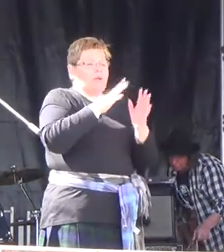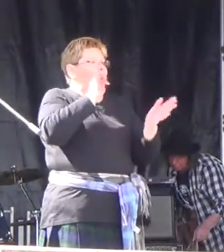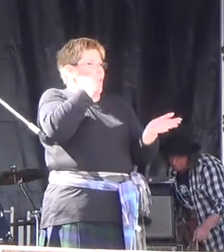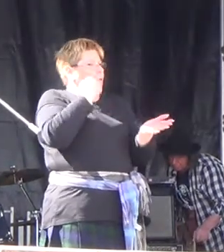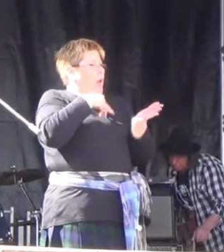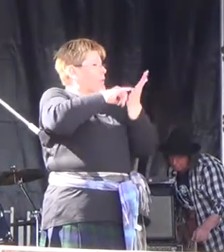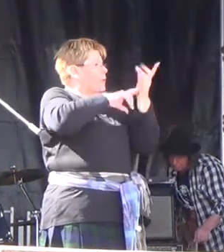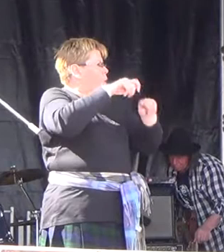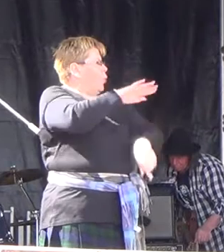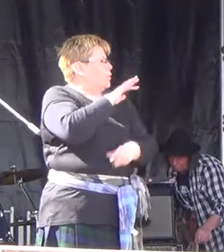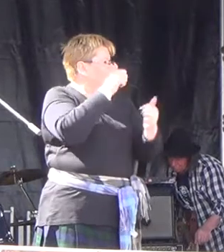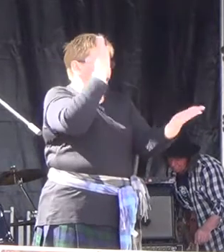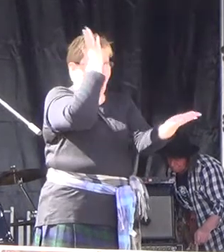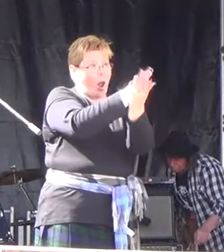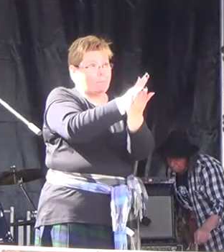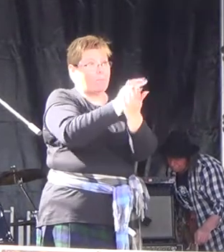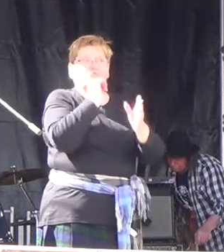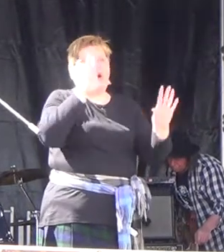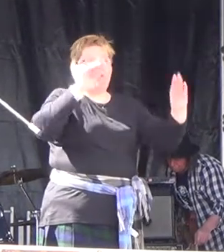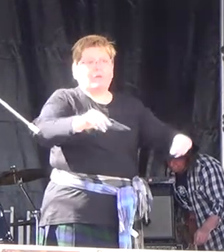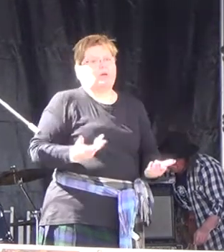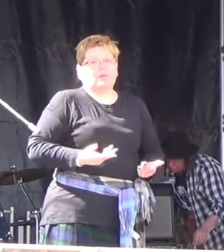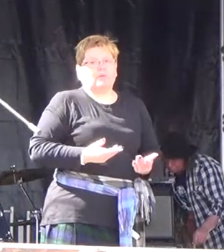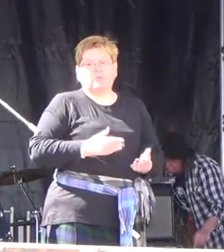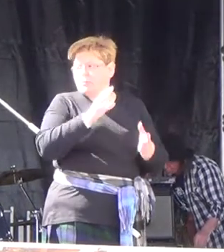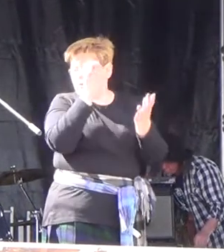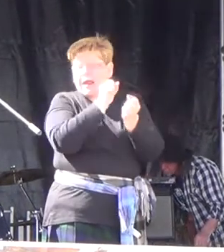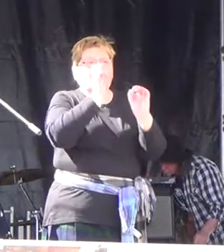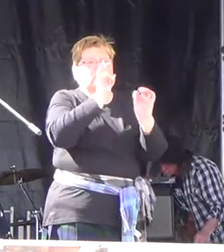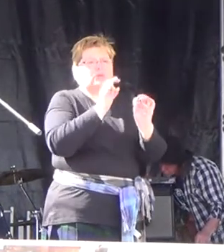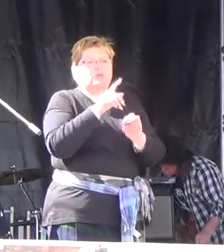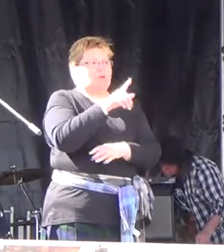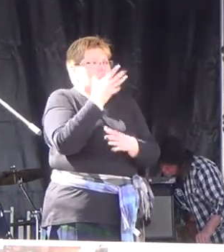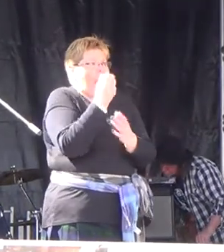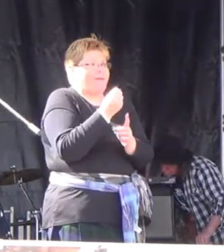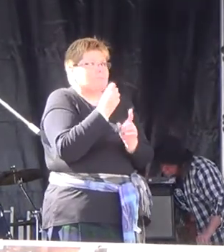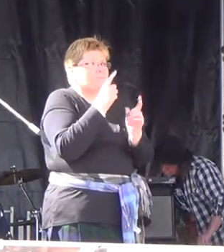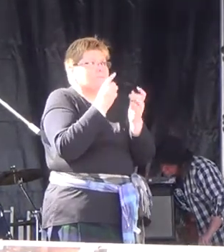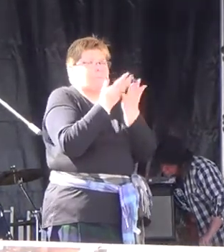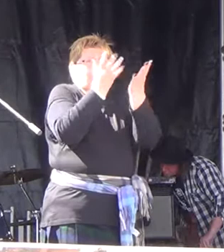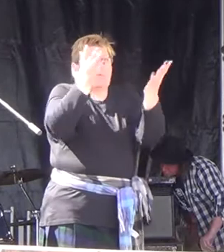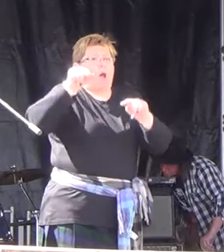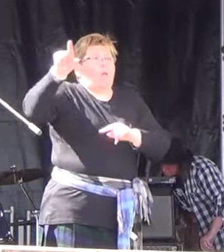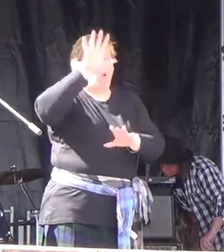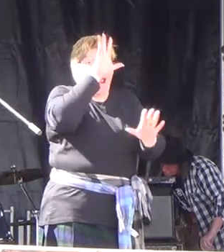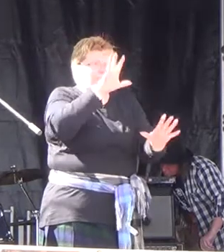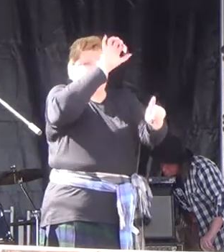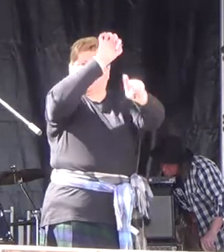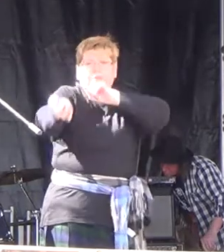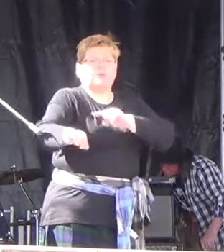landslide. Let's hope that is true, but it's not over yet. Take nothing for granted. There is a silent majority out there that must be defeated.